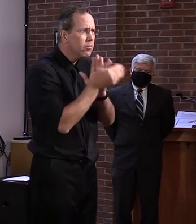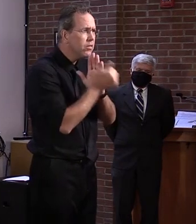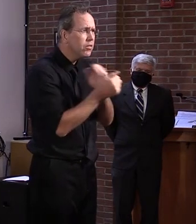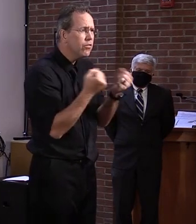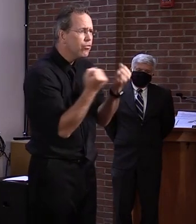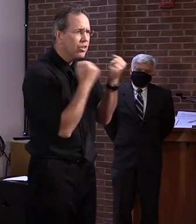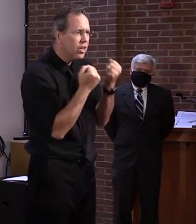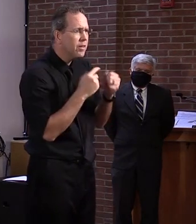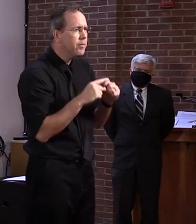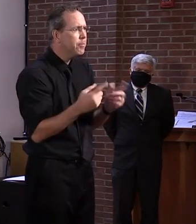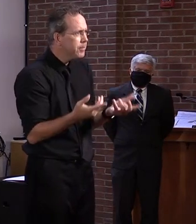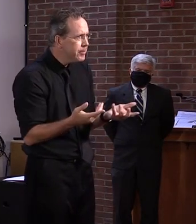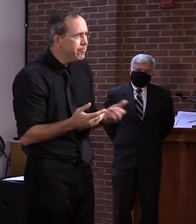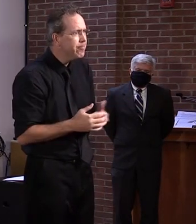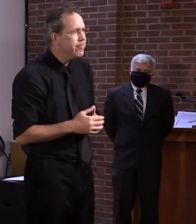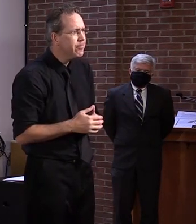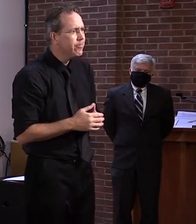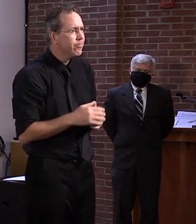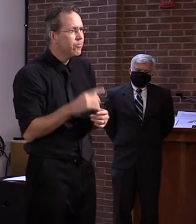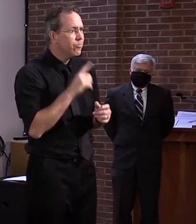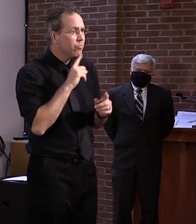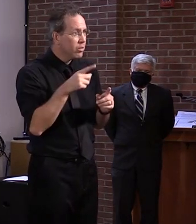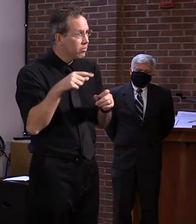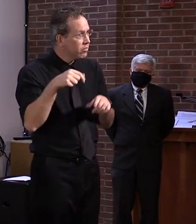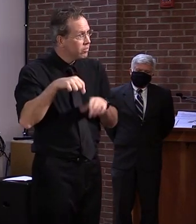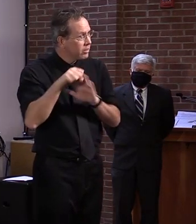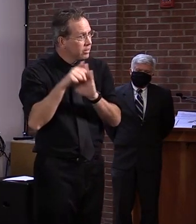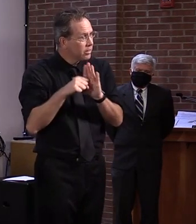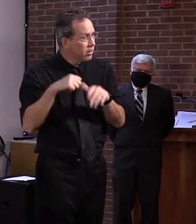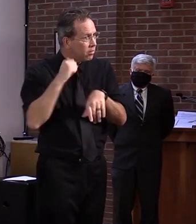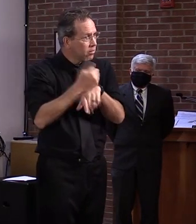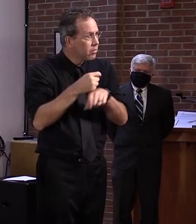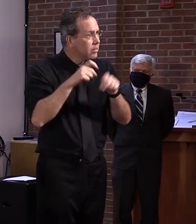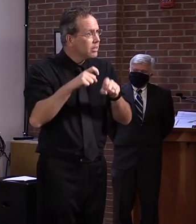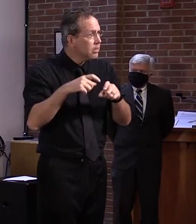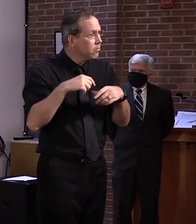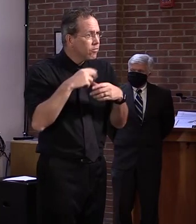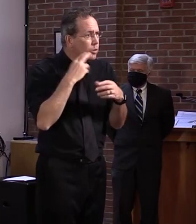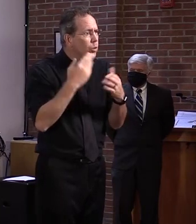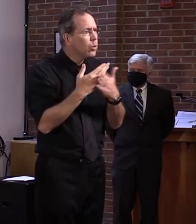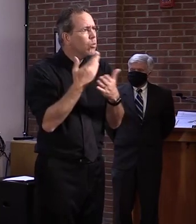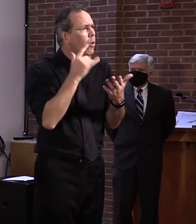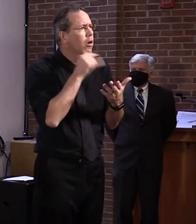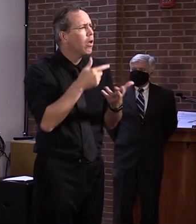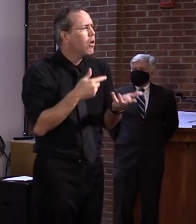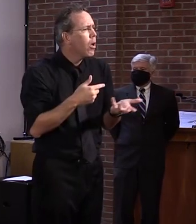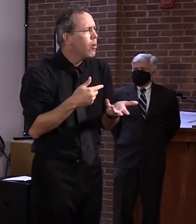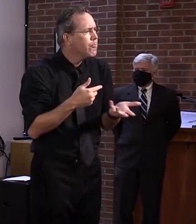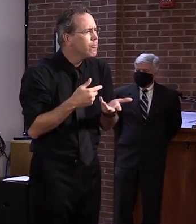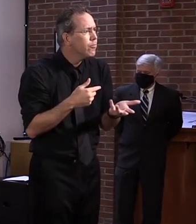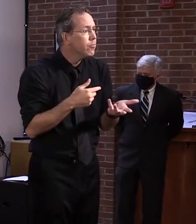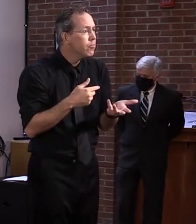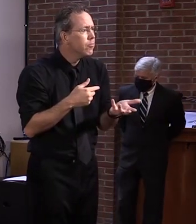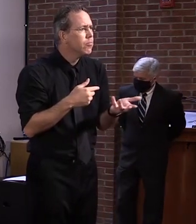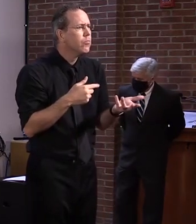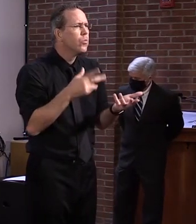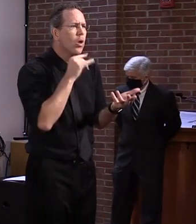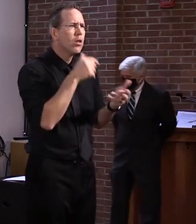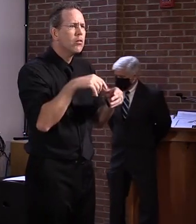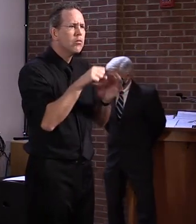public safety. And I'm, I'm just wondering, uh, what's, what's preventing the state from being able to implement something like that?